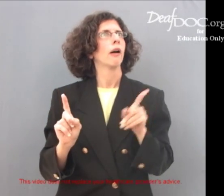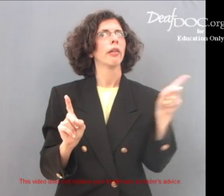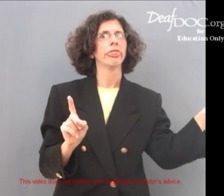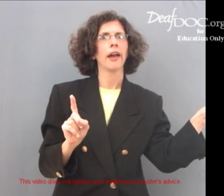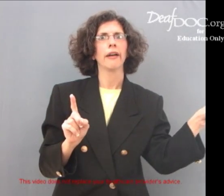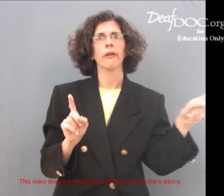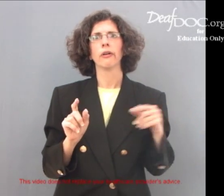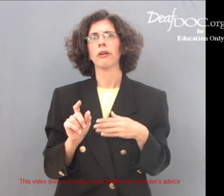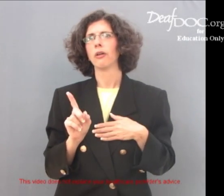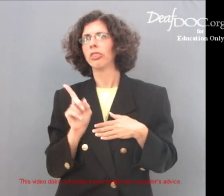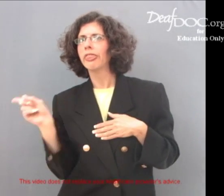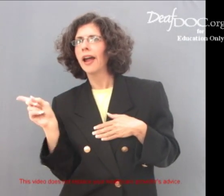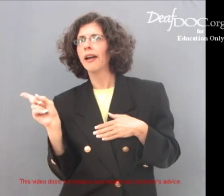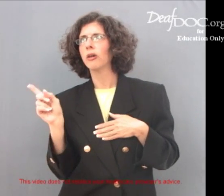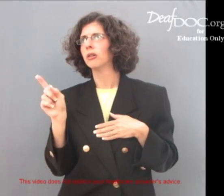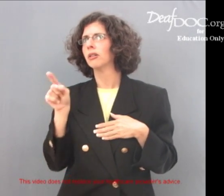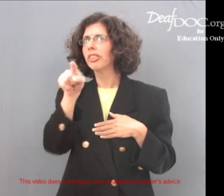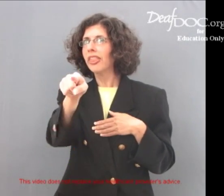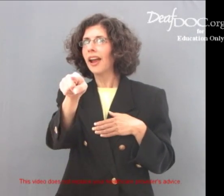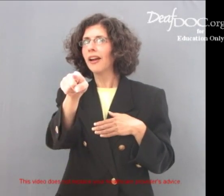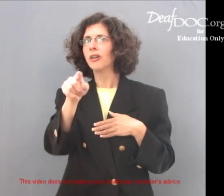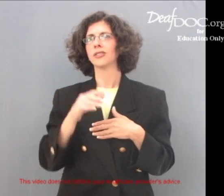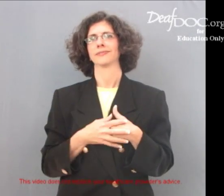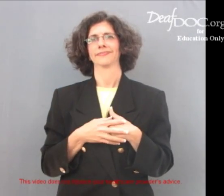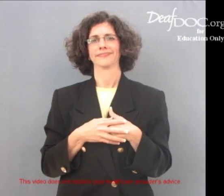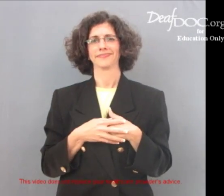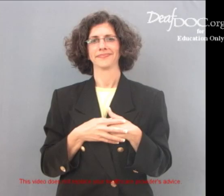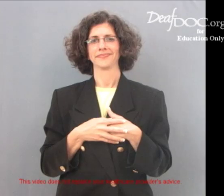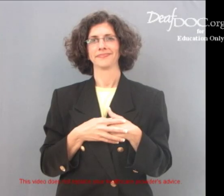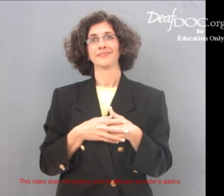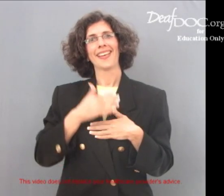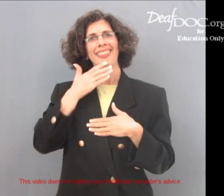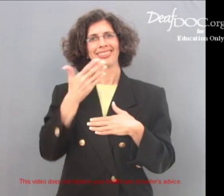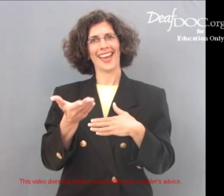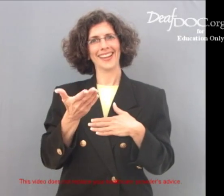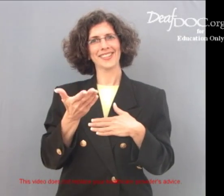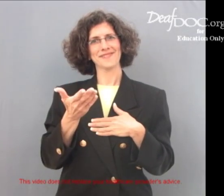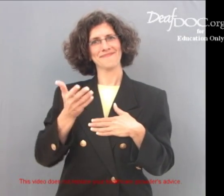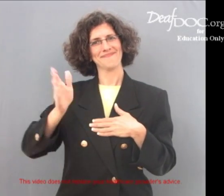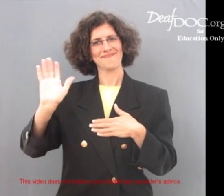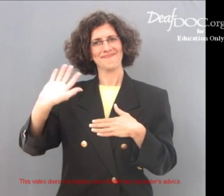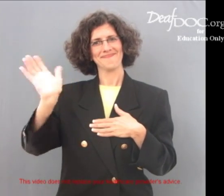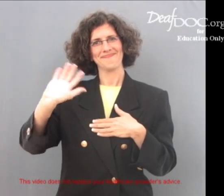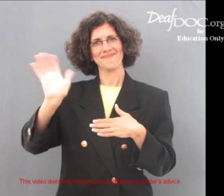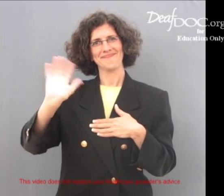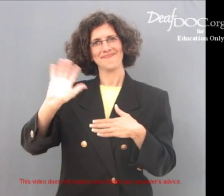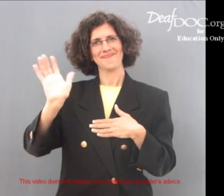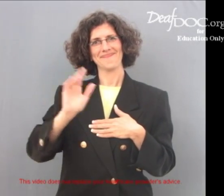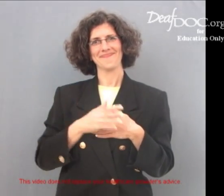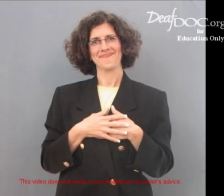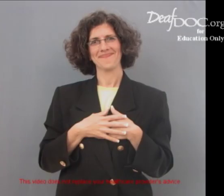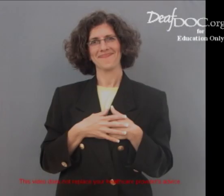comes from, left, right, or in front. Thank you. ? ? ?